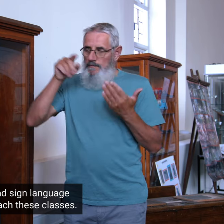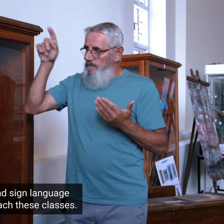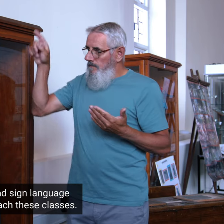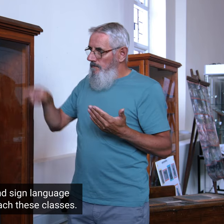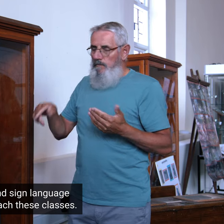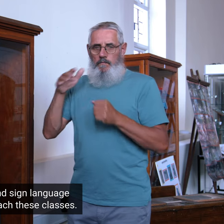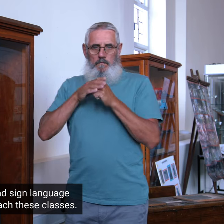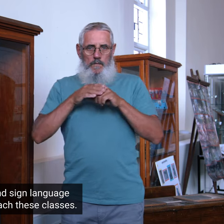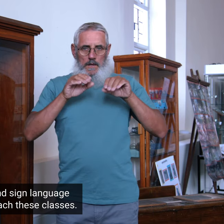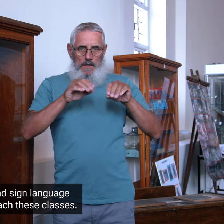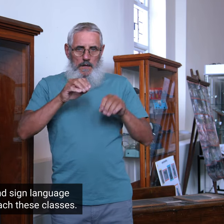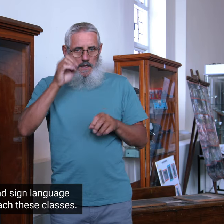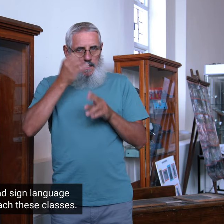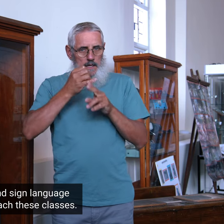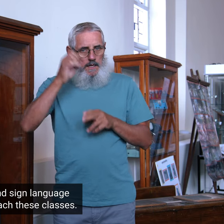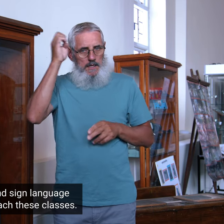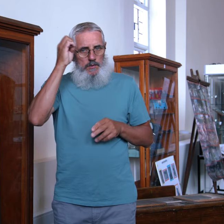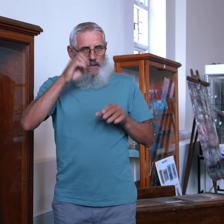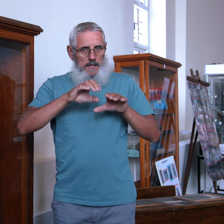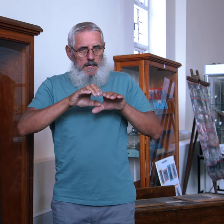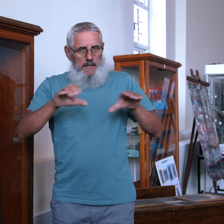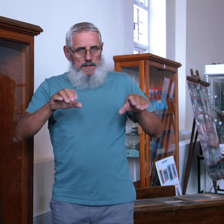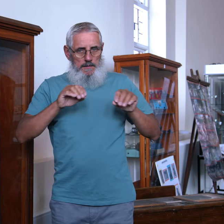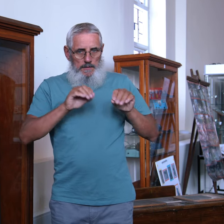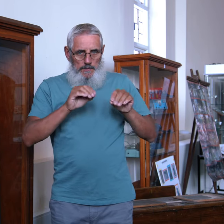Both writing and sign language were used to teach these classes.